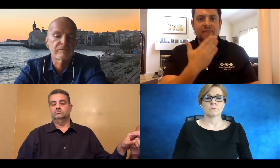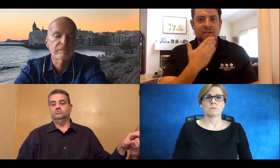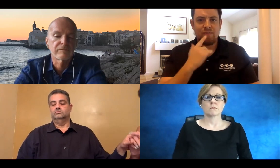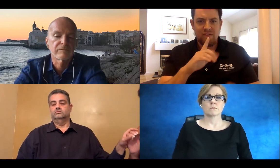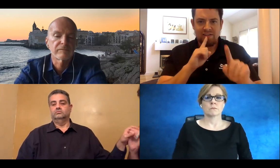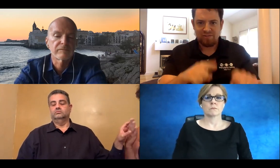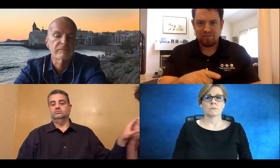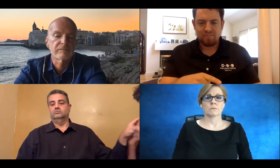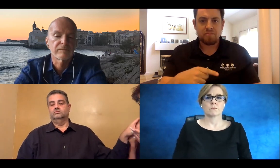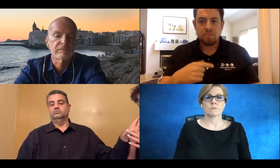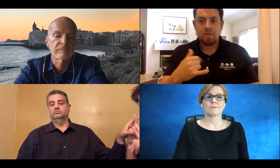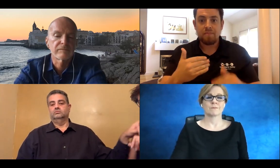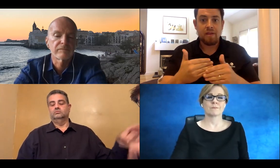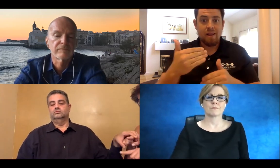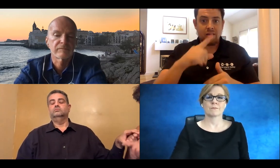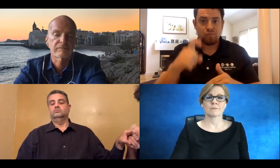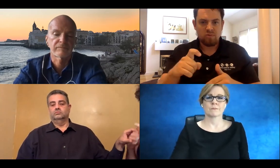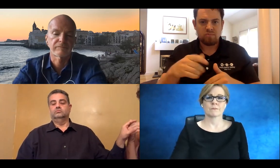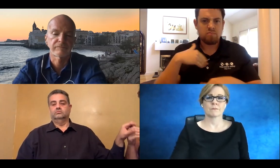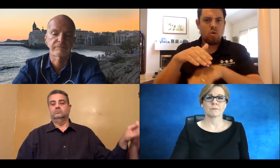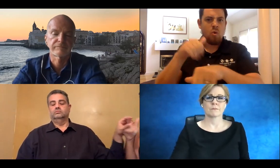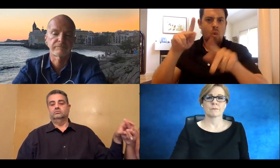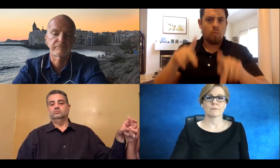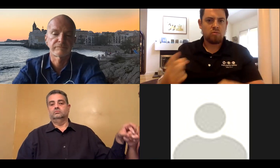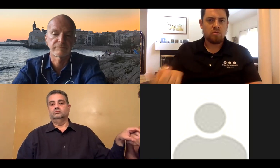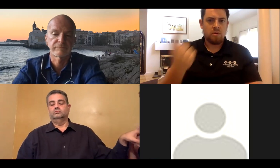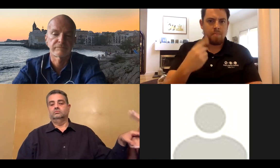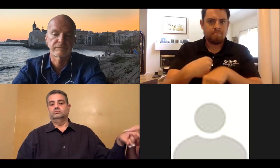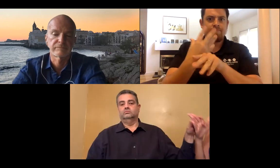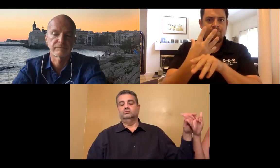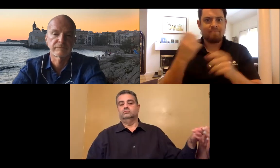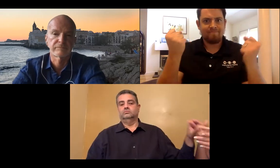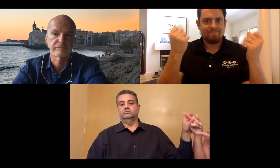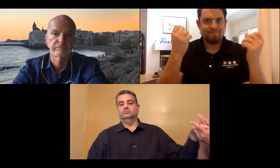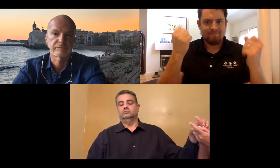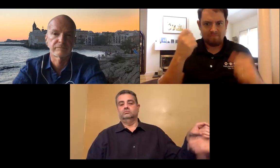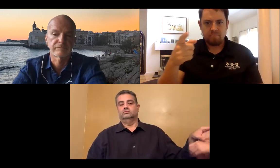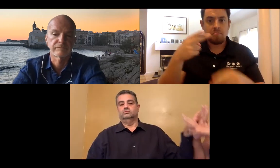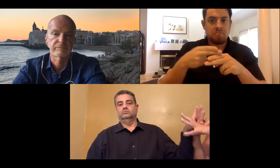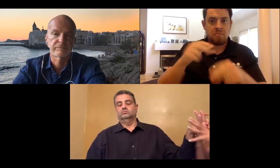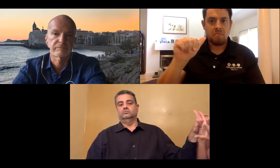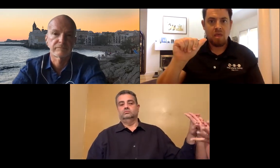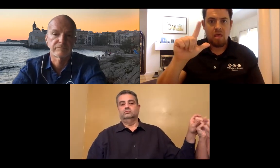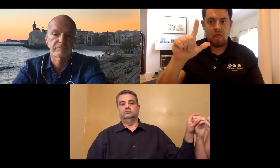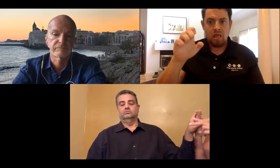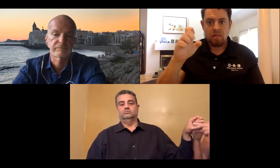designed so intuitively. Travis speaking. Thank you for that response. The next question I'm going to ask the person.